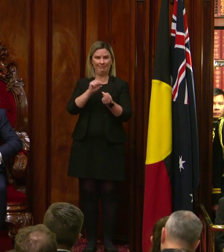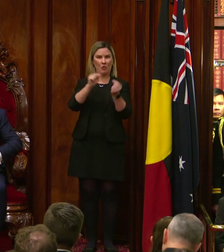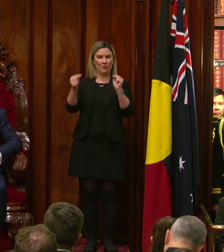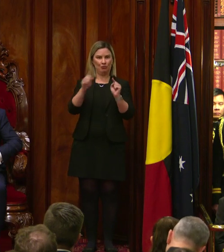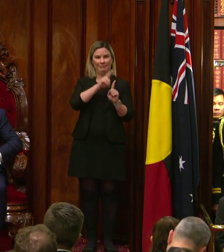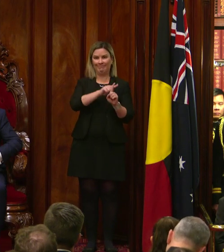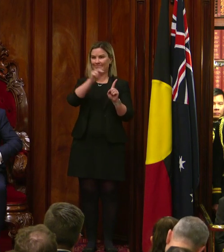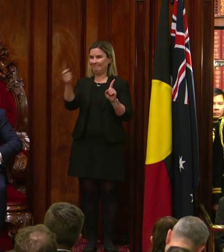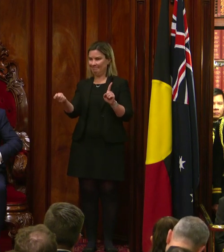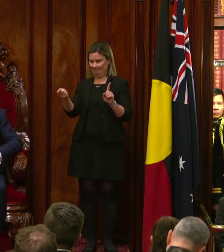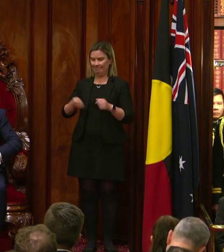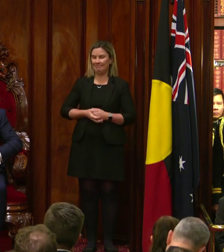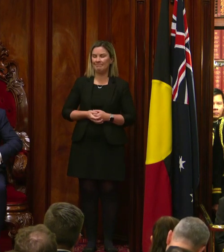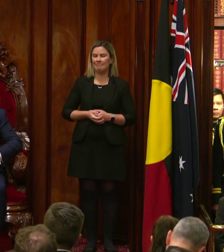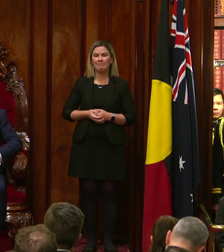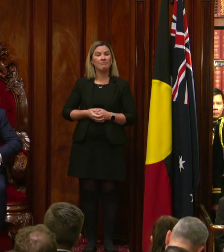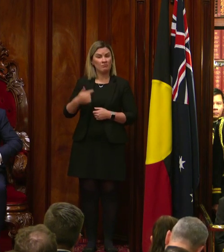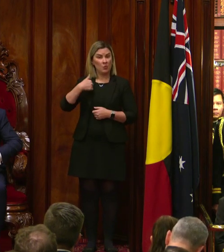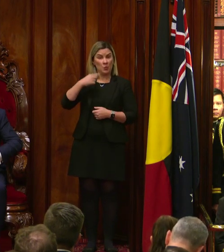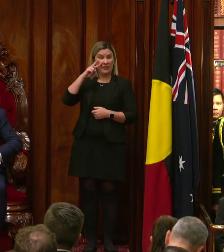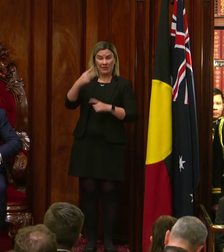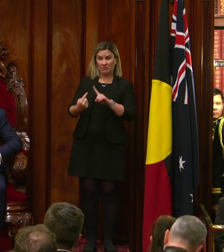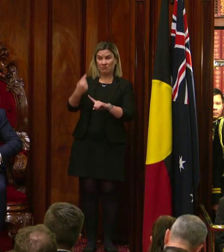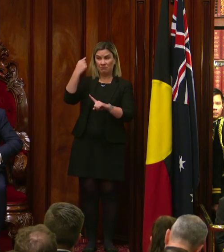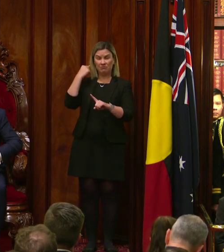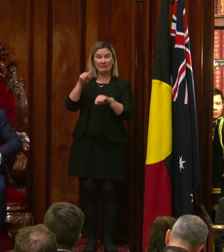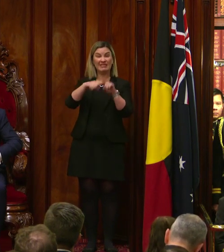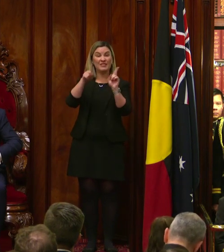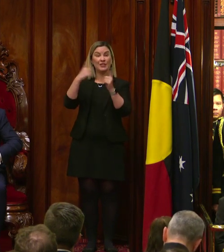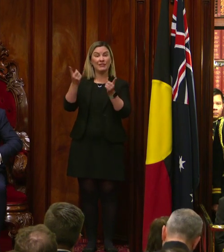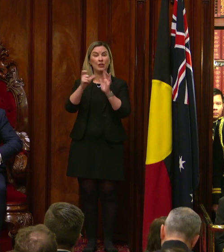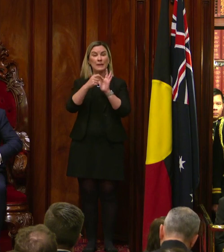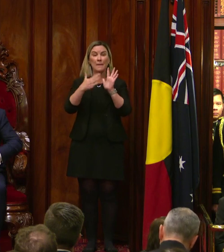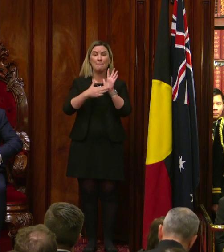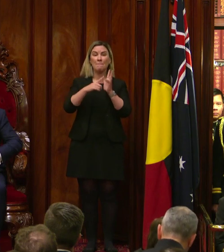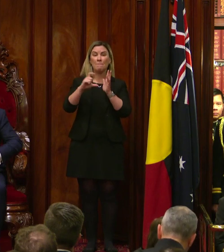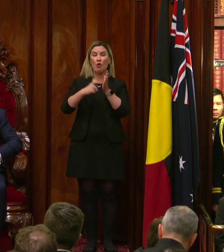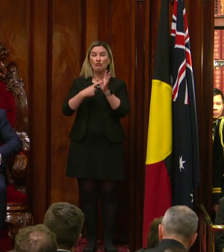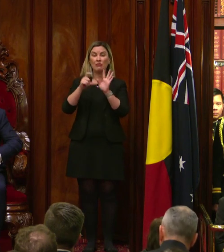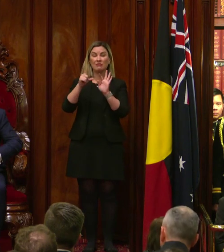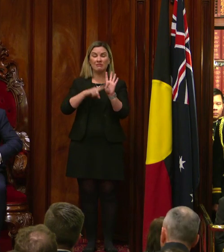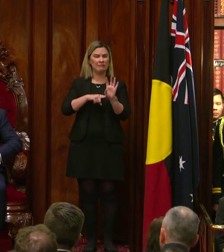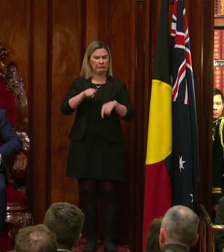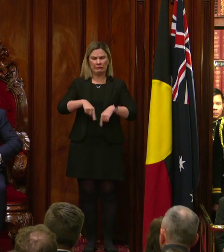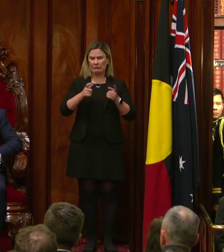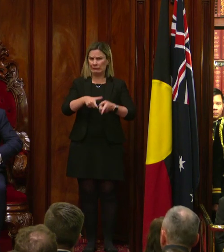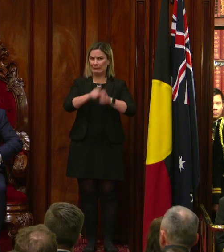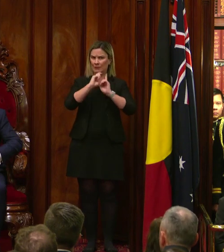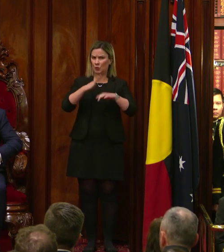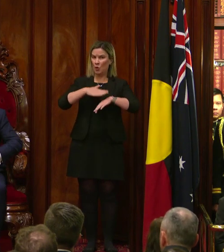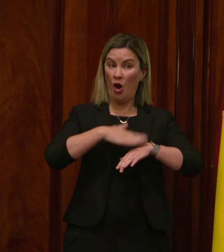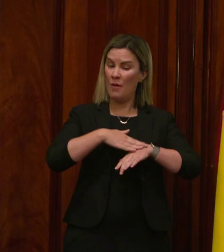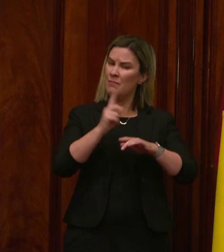We have seen established and mature democracies from around the world struggle with this. New South Wales happily has not.